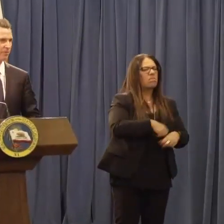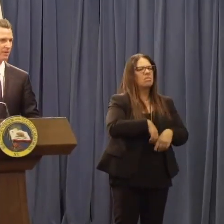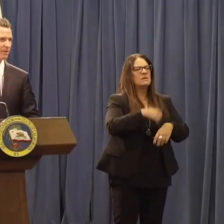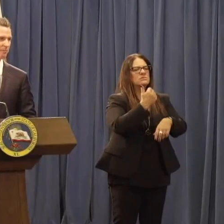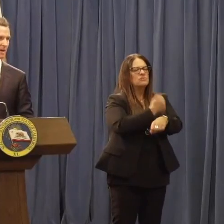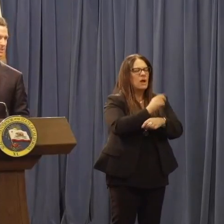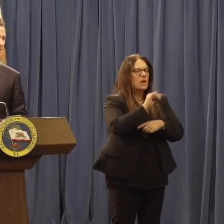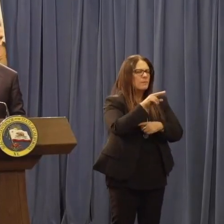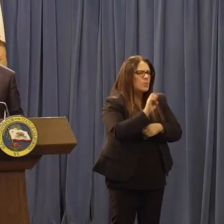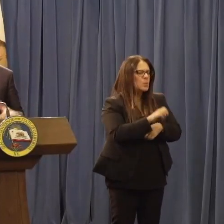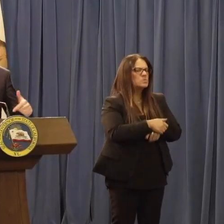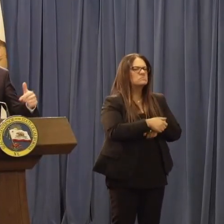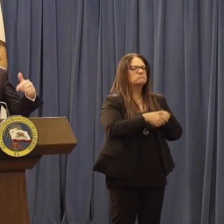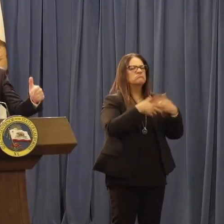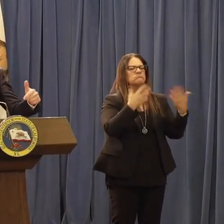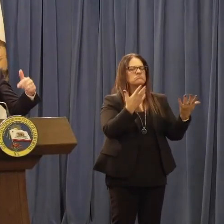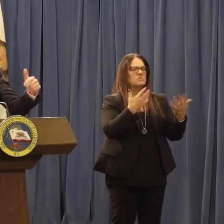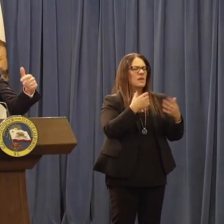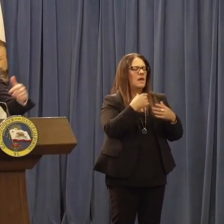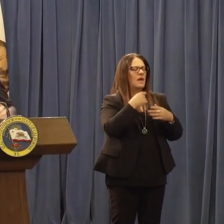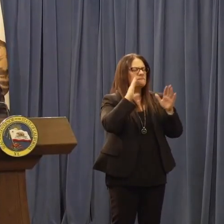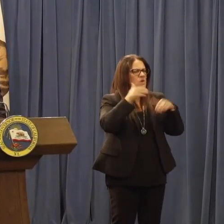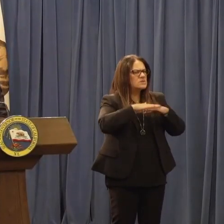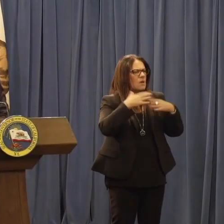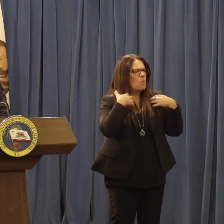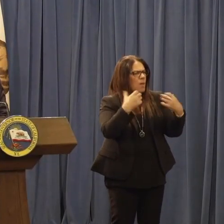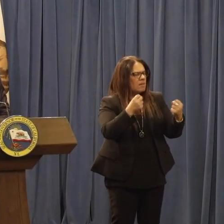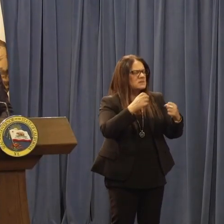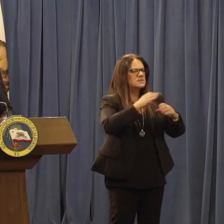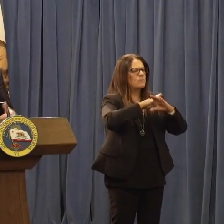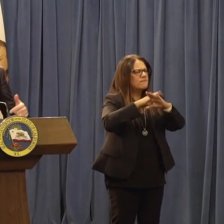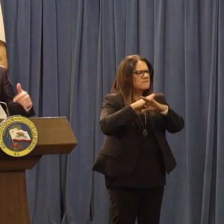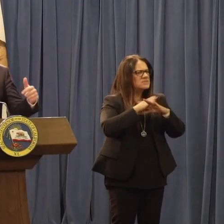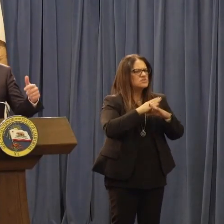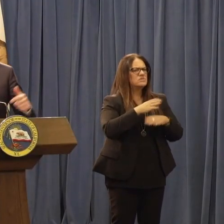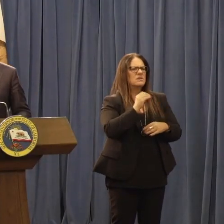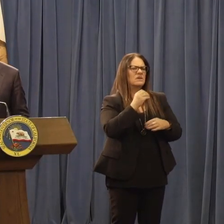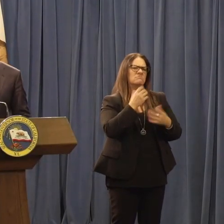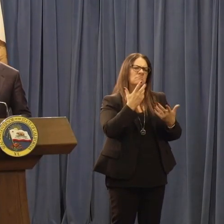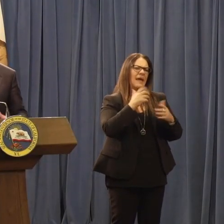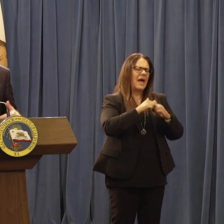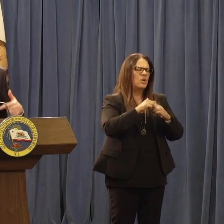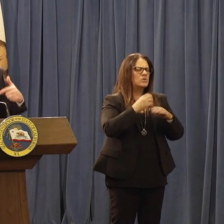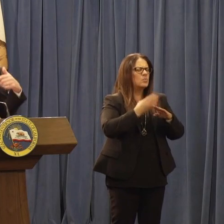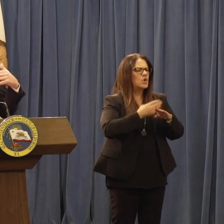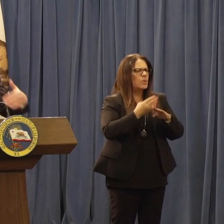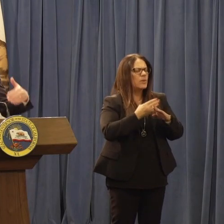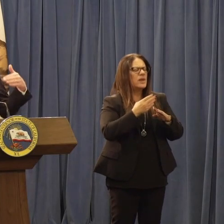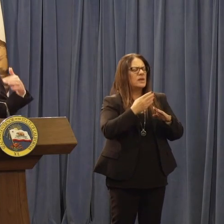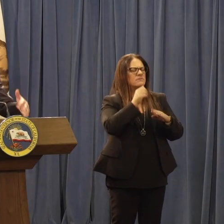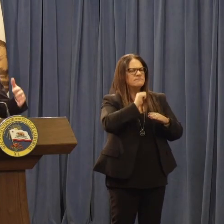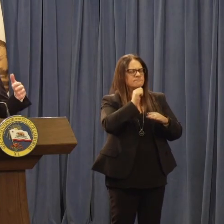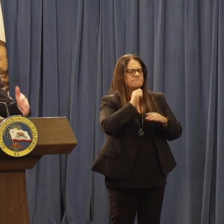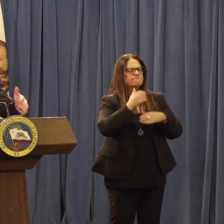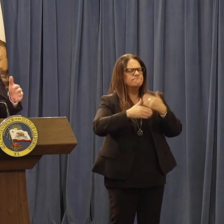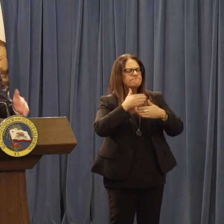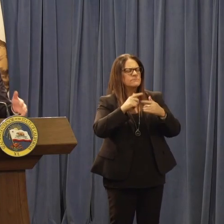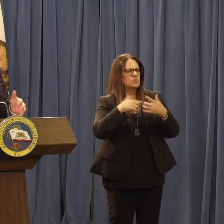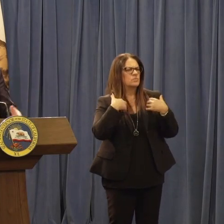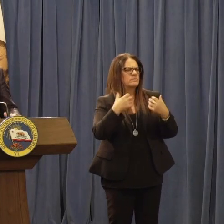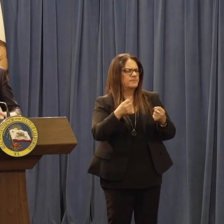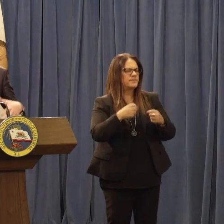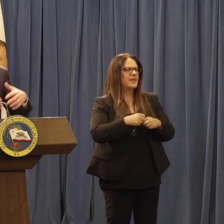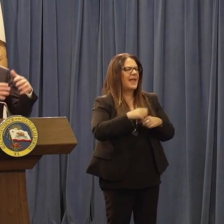behavioral health mindset. I want to focus on wellness and prevention. I want to focus on recuperative care. I want to focus on driving more Medi-Cal